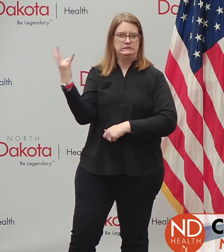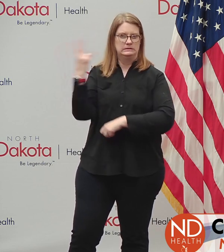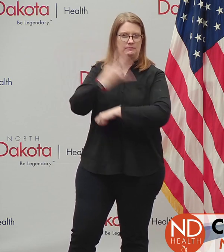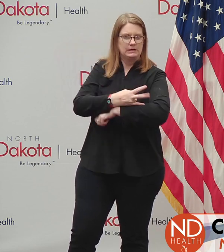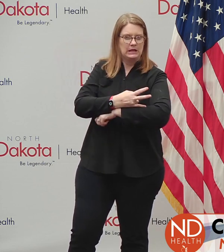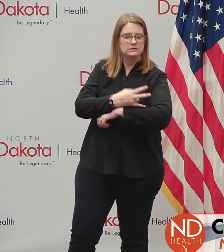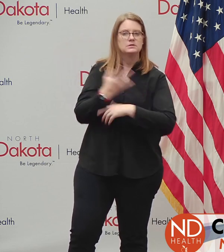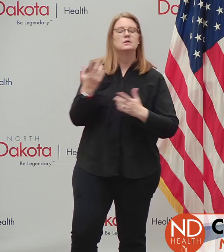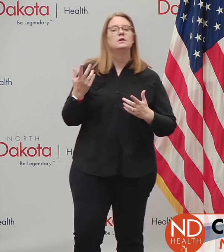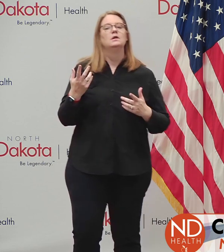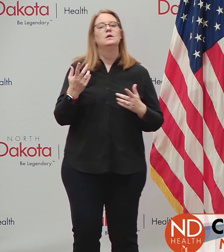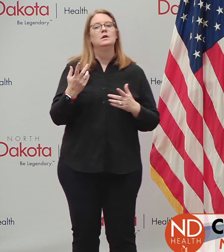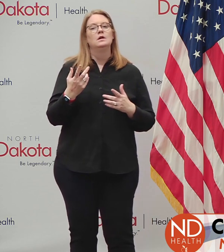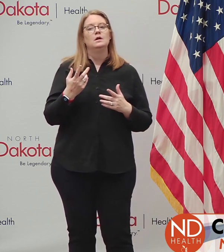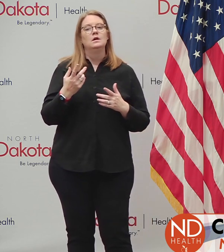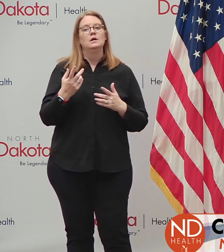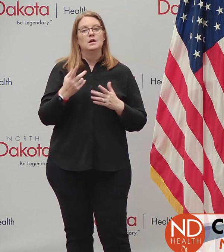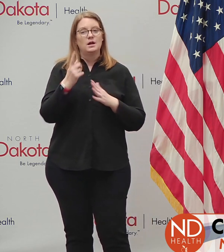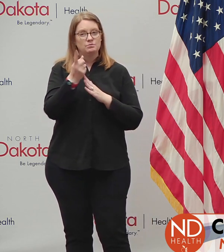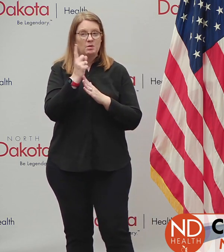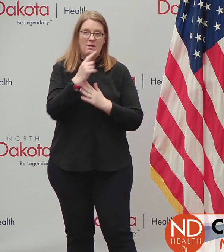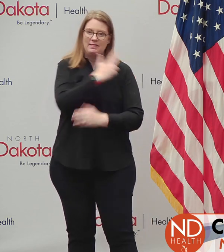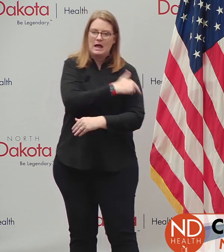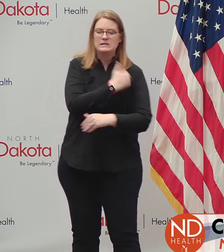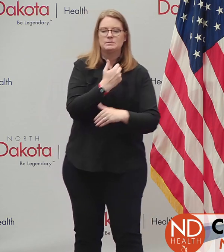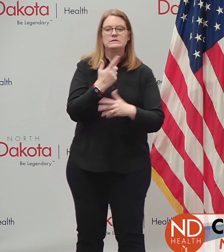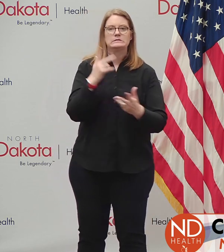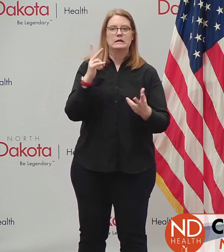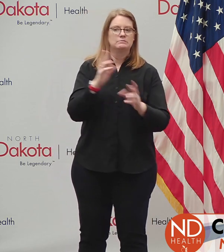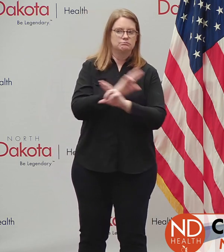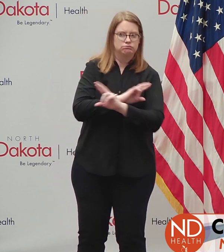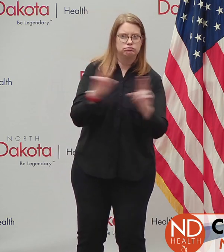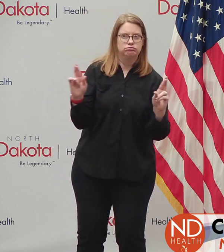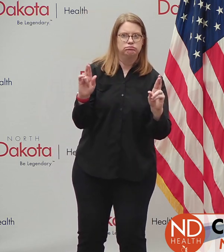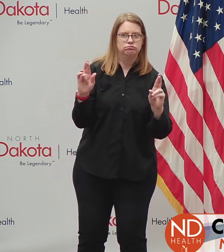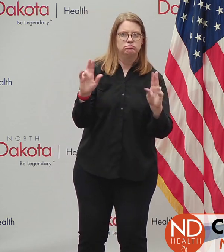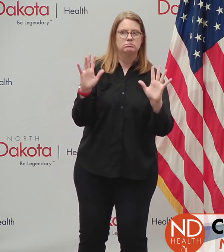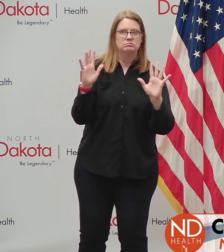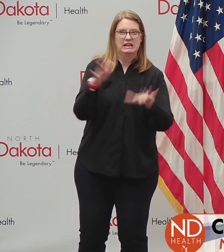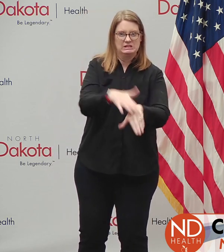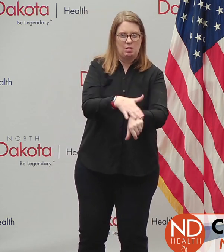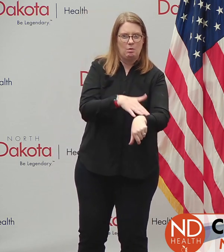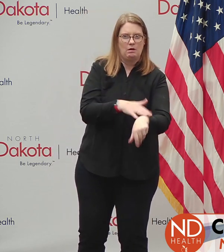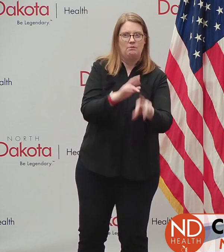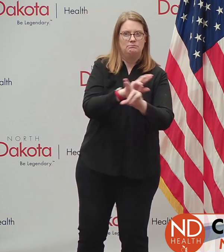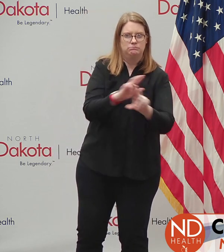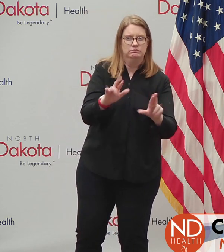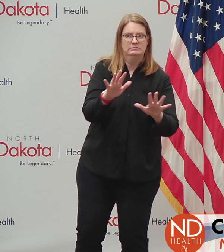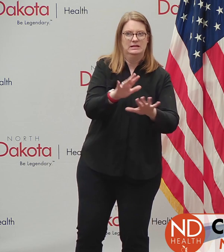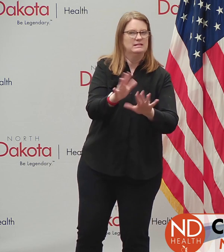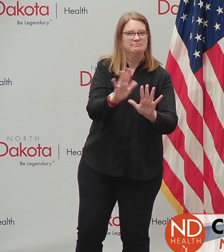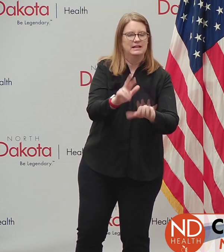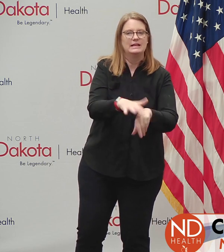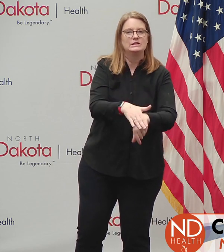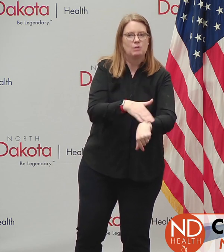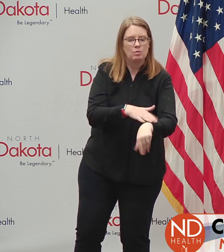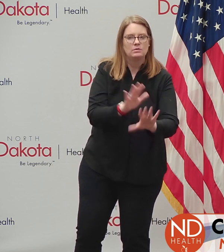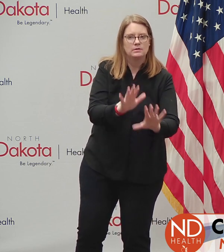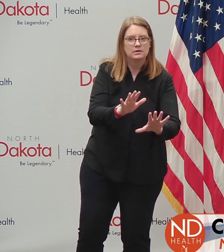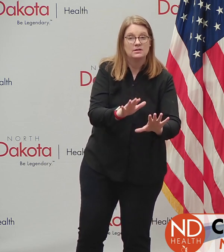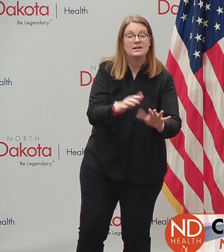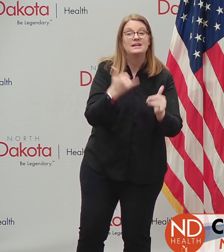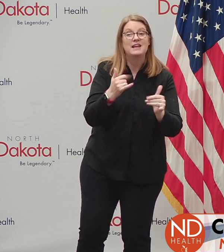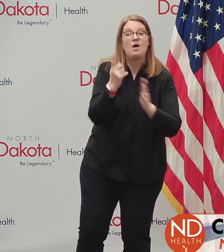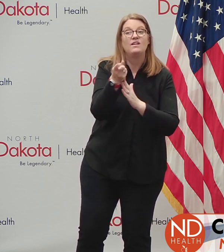normal operations early on in the pandemic and preparations for COVID patients. This has now created a